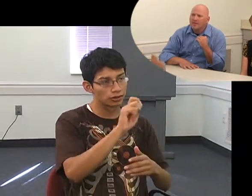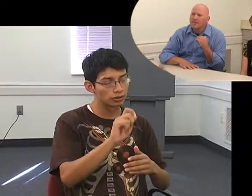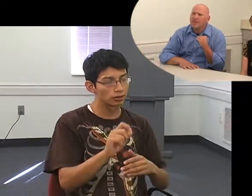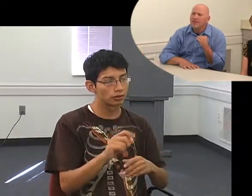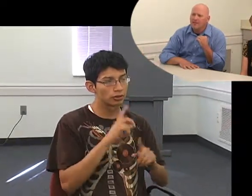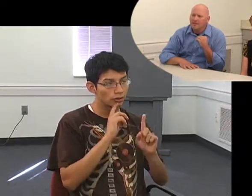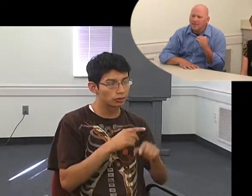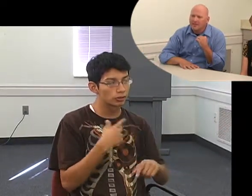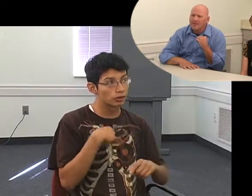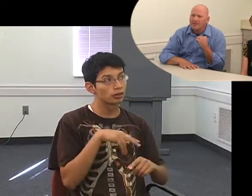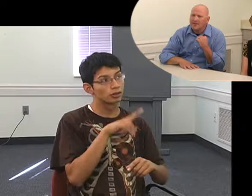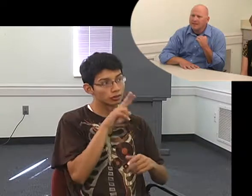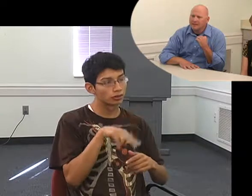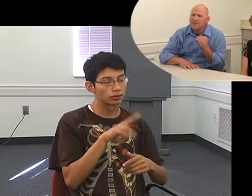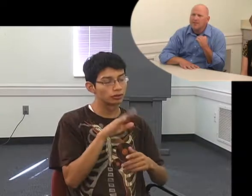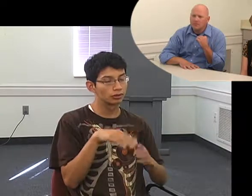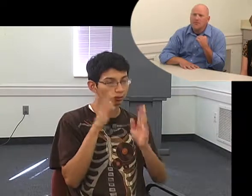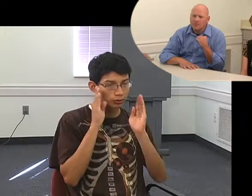Okay.